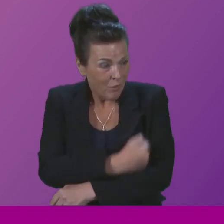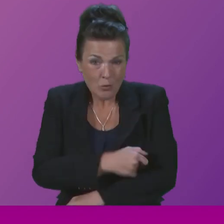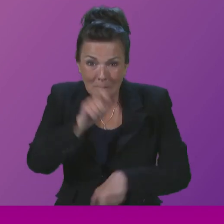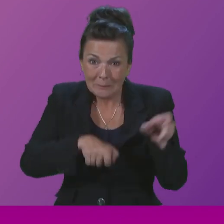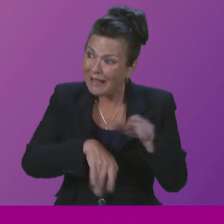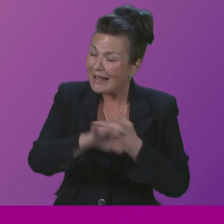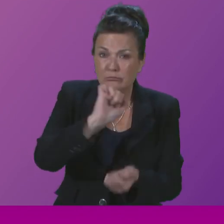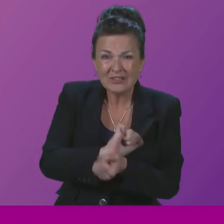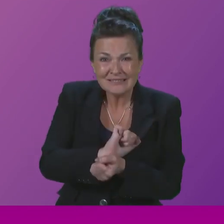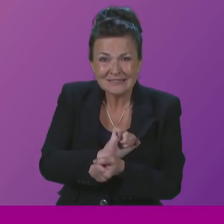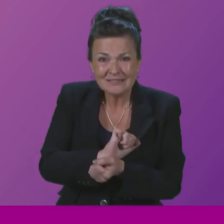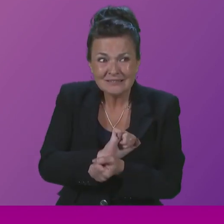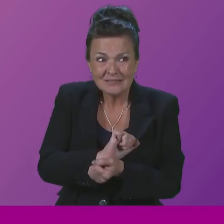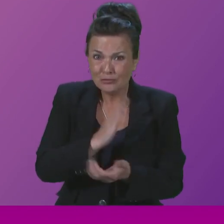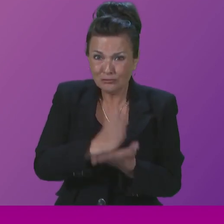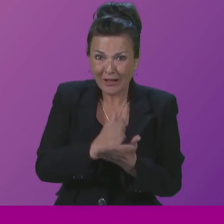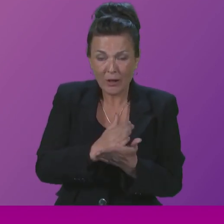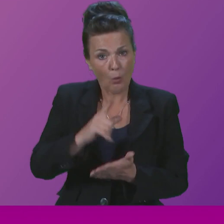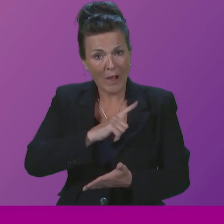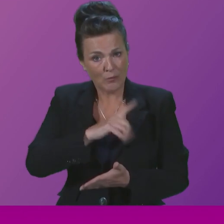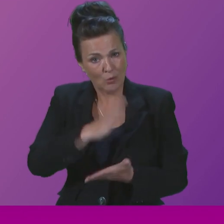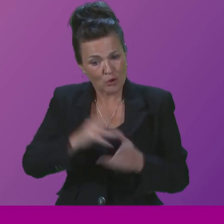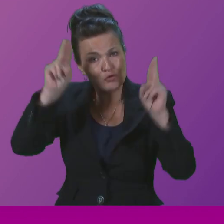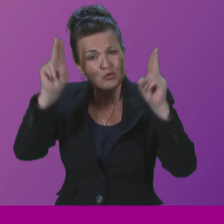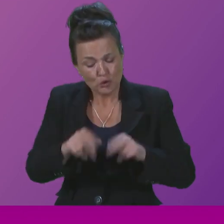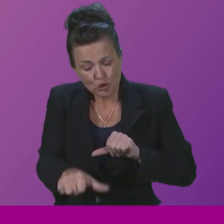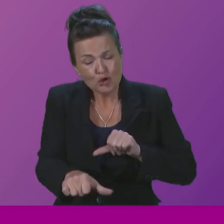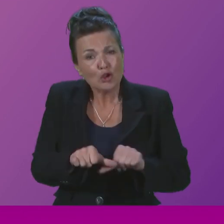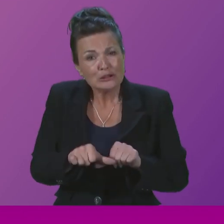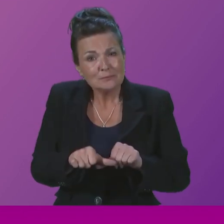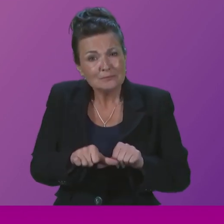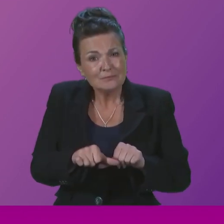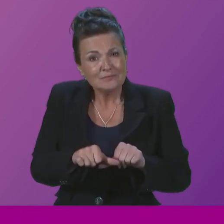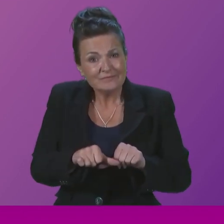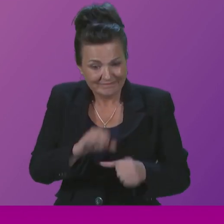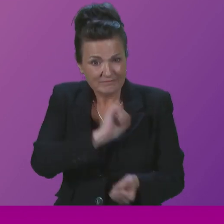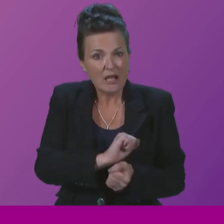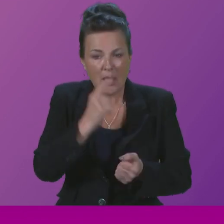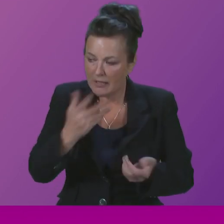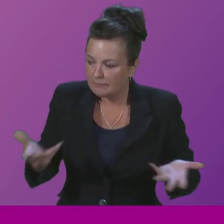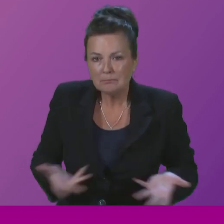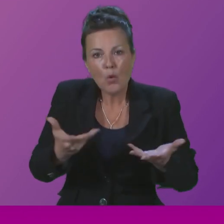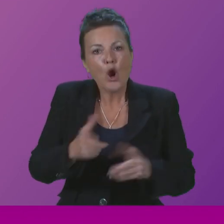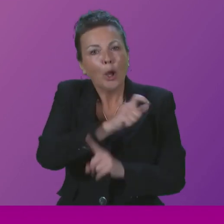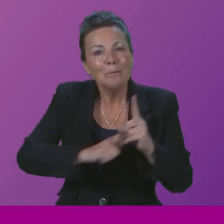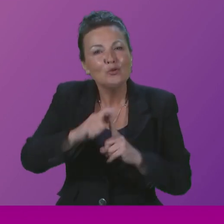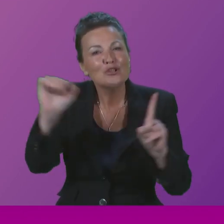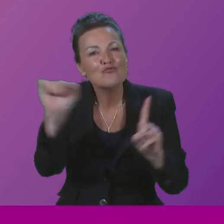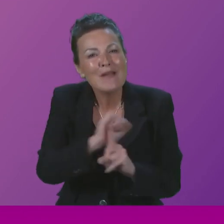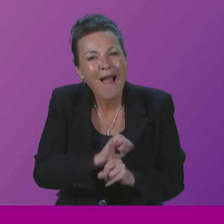prisons in the first place by reducing short-term sentences, for example, by increasing community rehabilitation